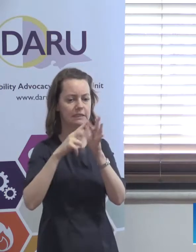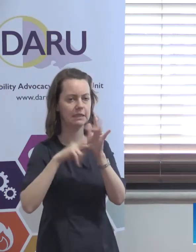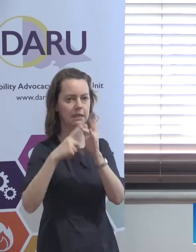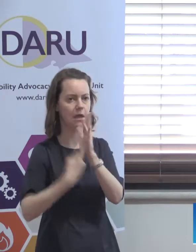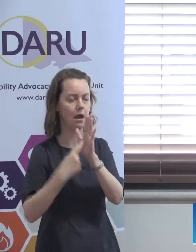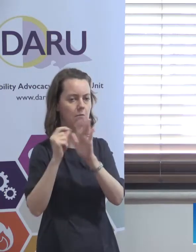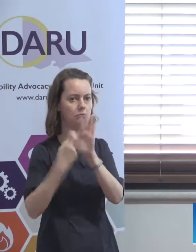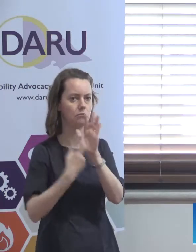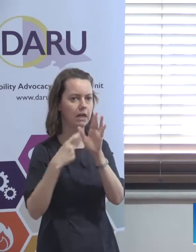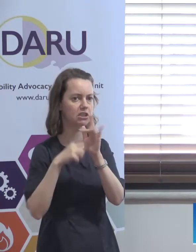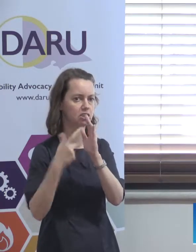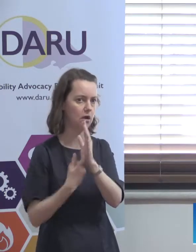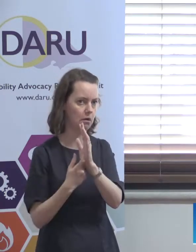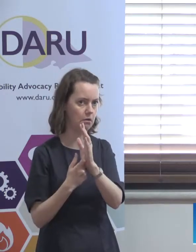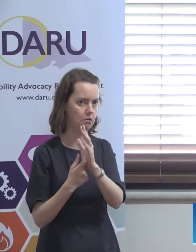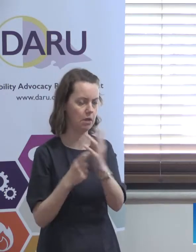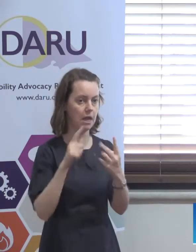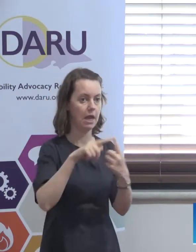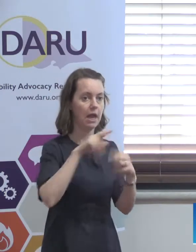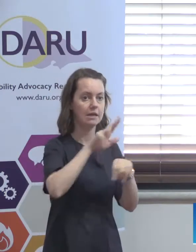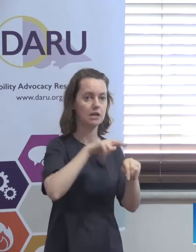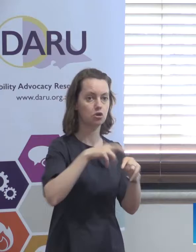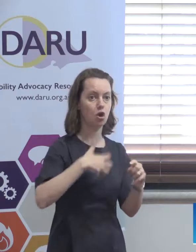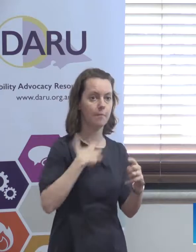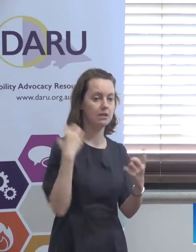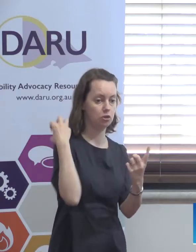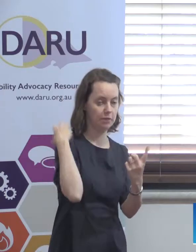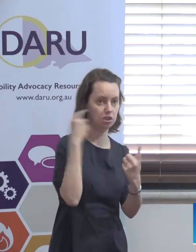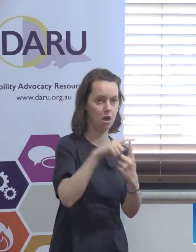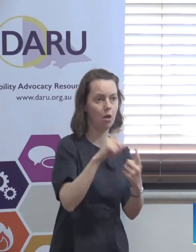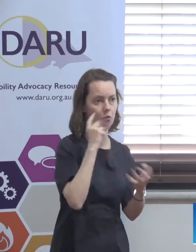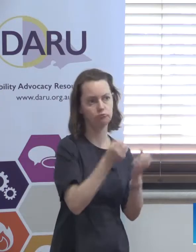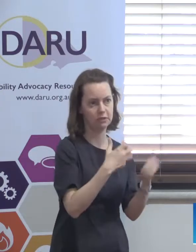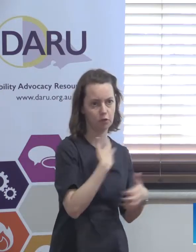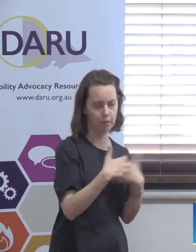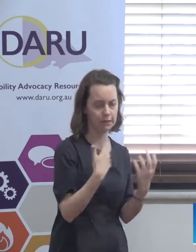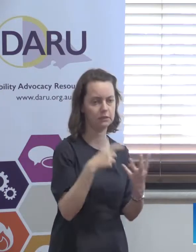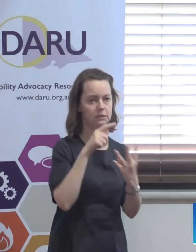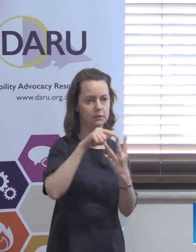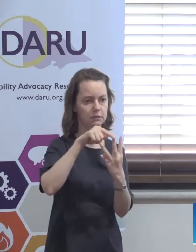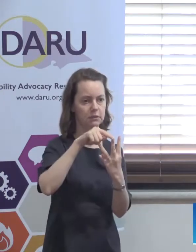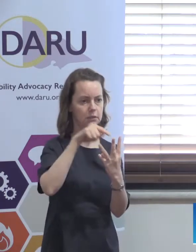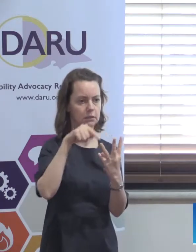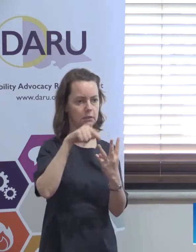So the National Complaints Commissioner will deal with complaints, obviously, and the